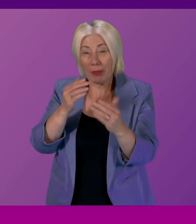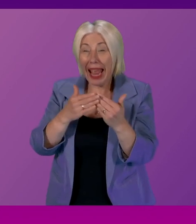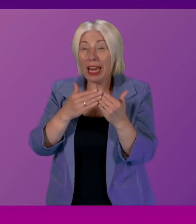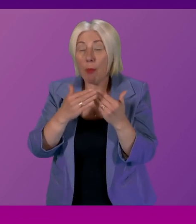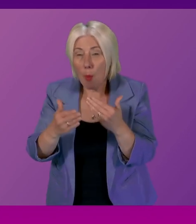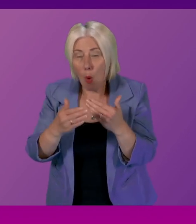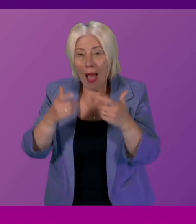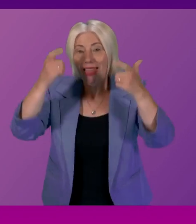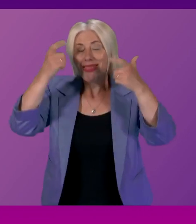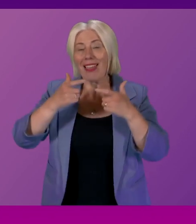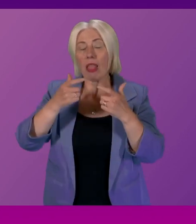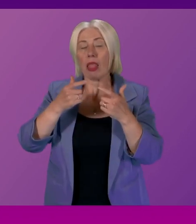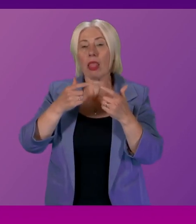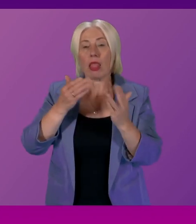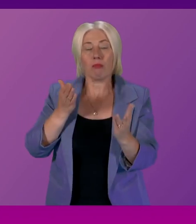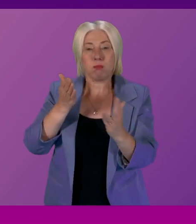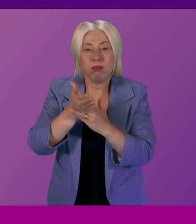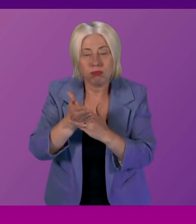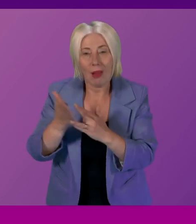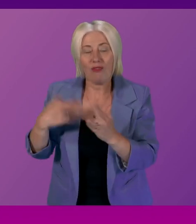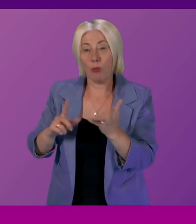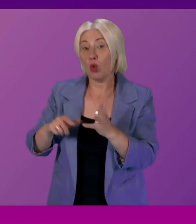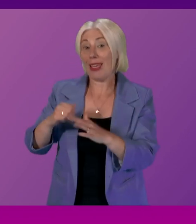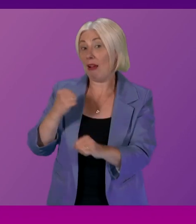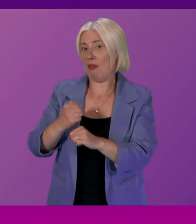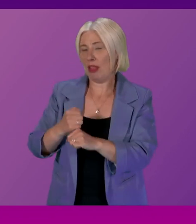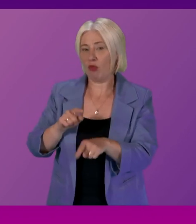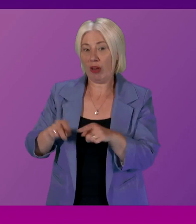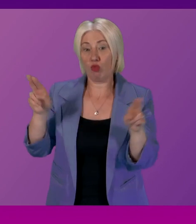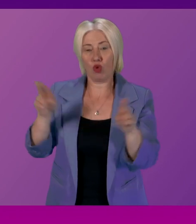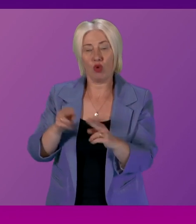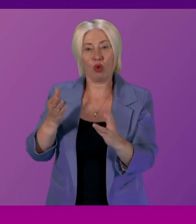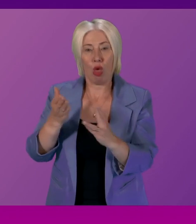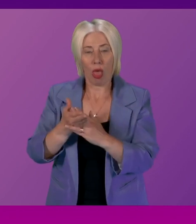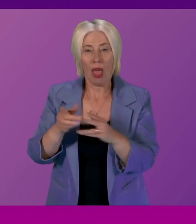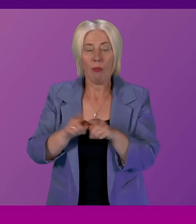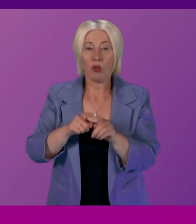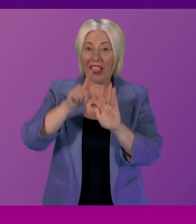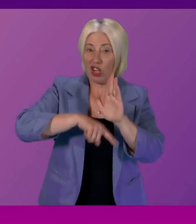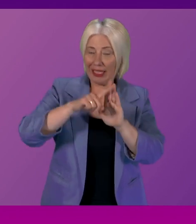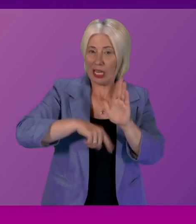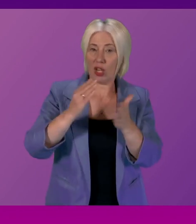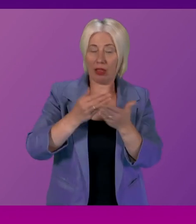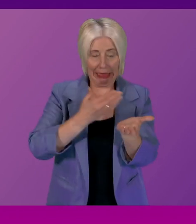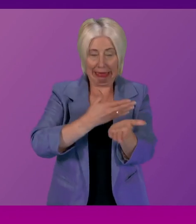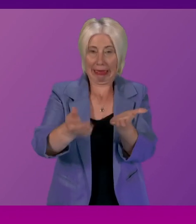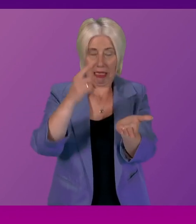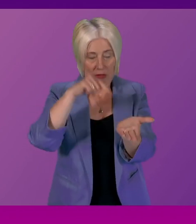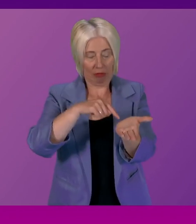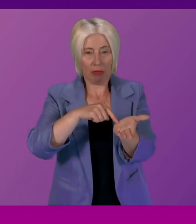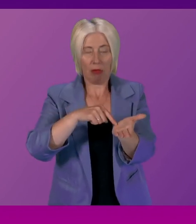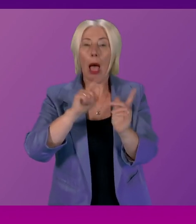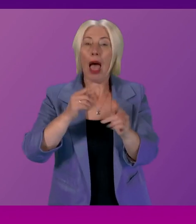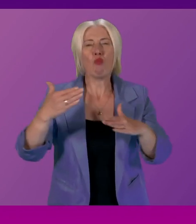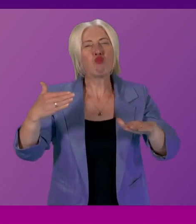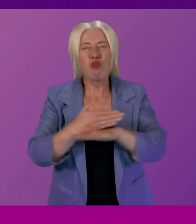legal intervention from the UK government and at the same time legislation that is coherent in terms of the practical implication